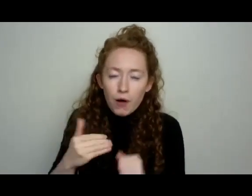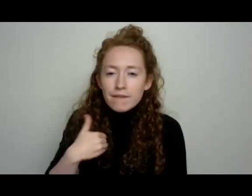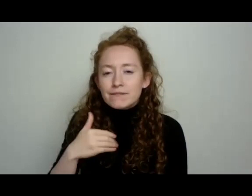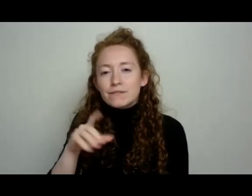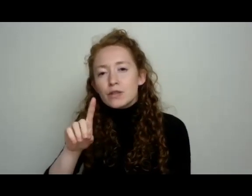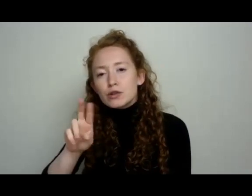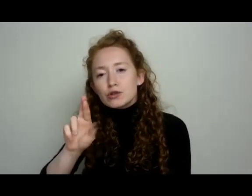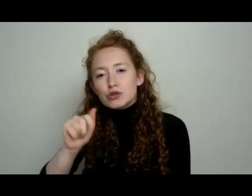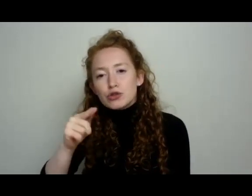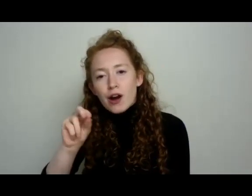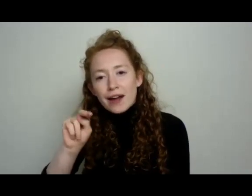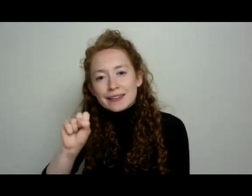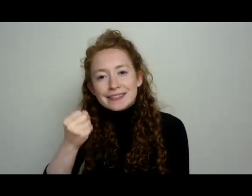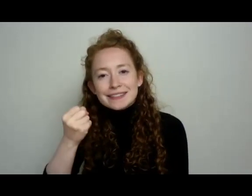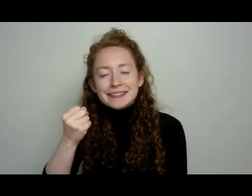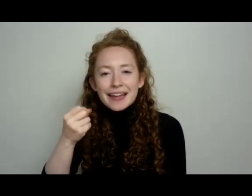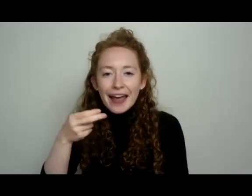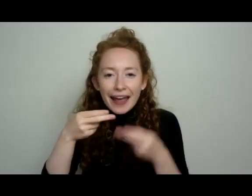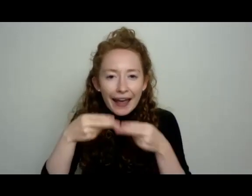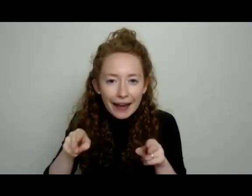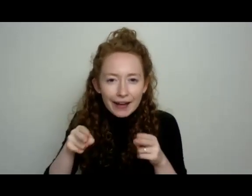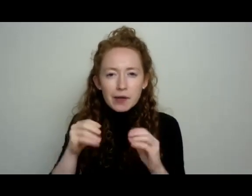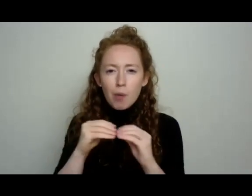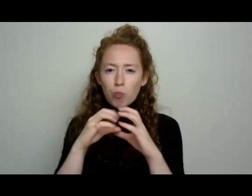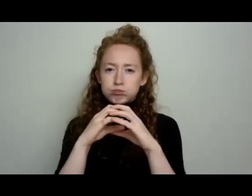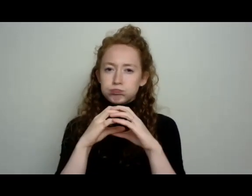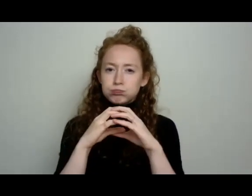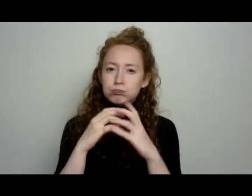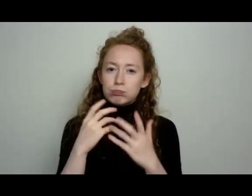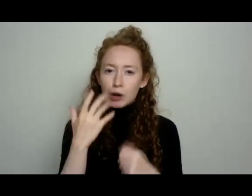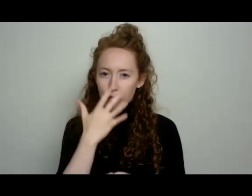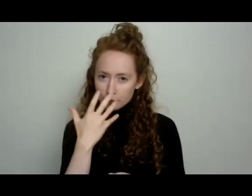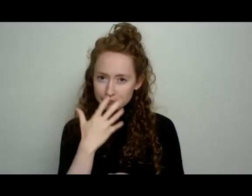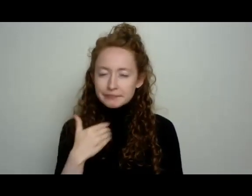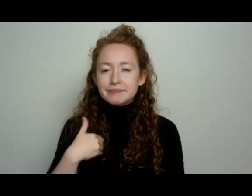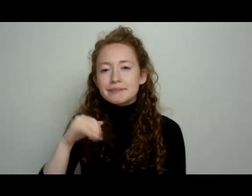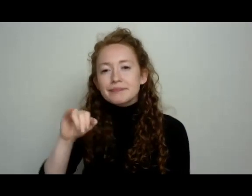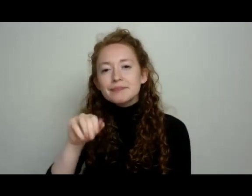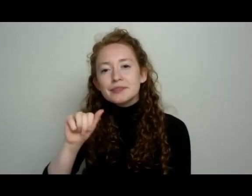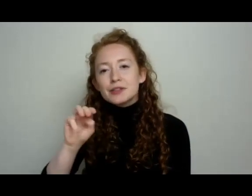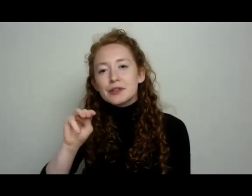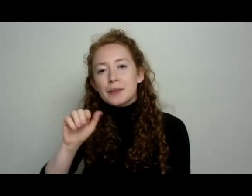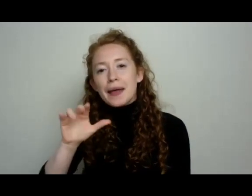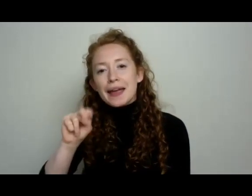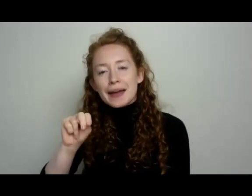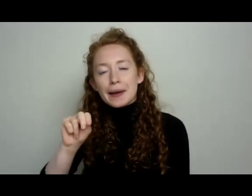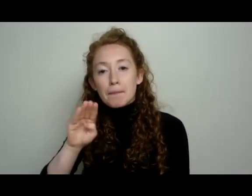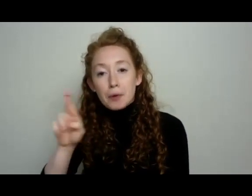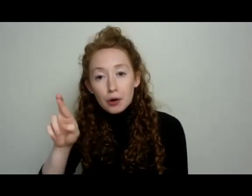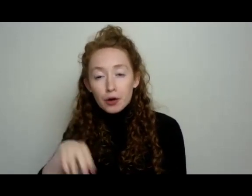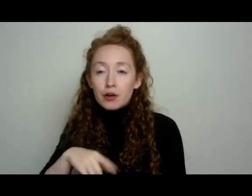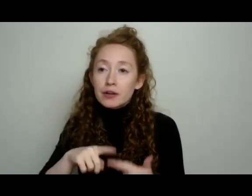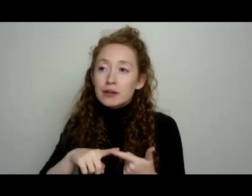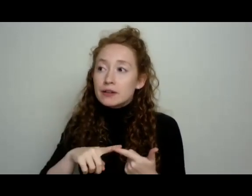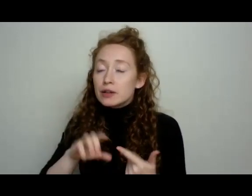lemon cucumbers, which are more oblong and more circular. There are also Jamaican burr and cucumelon, mouse